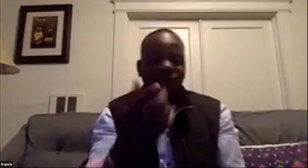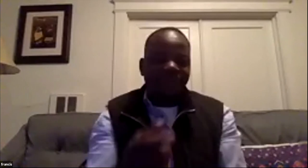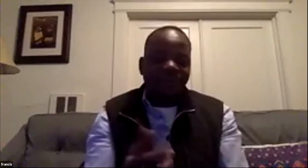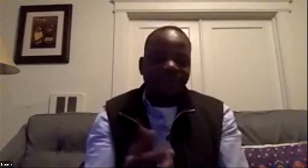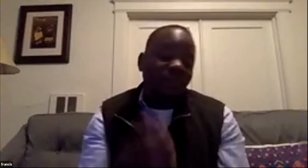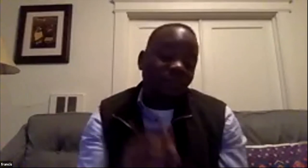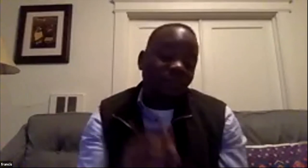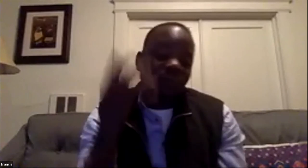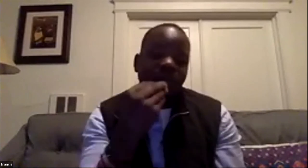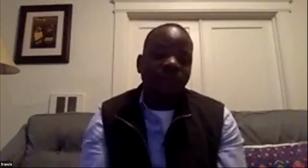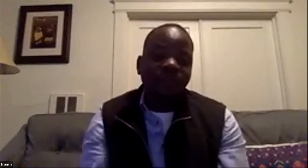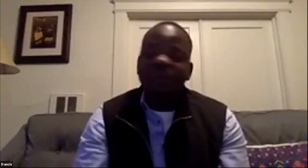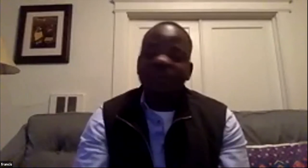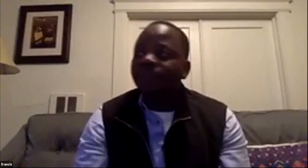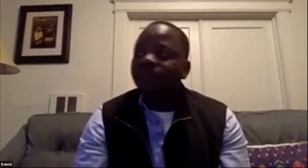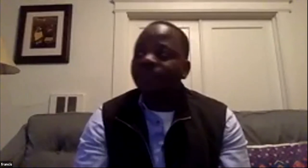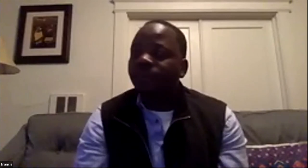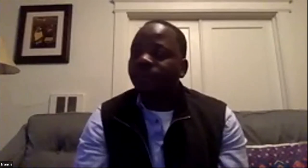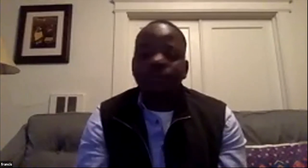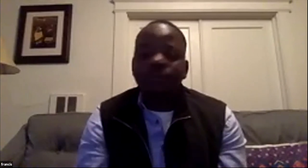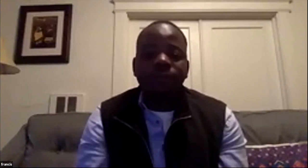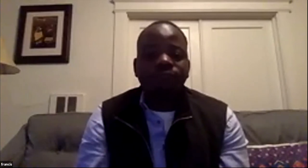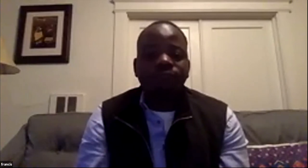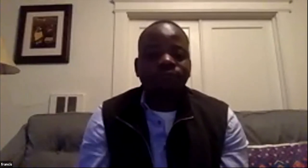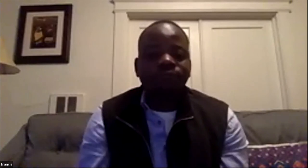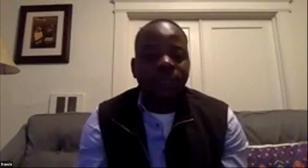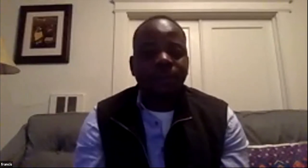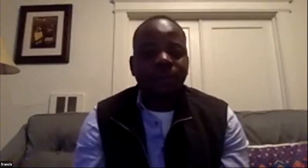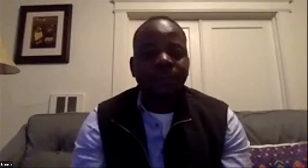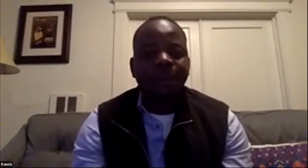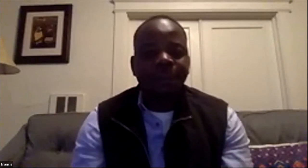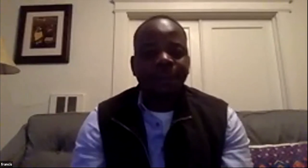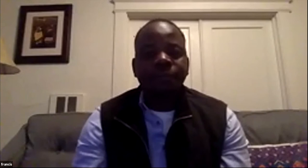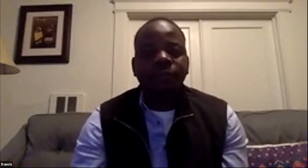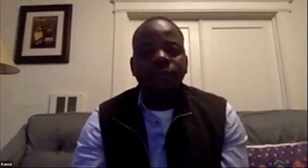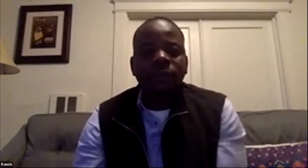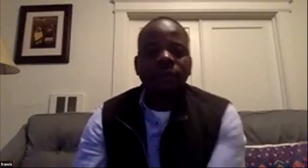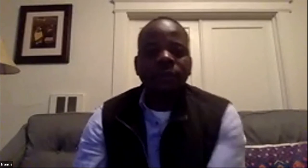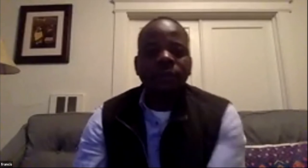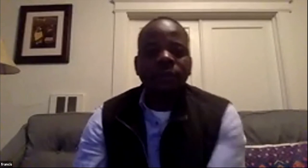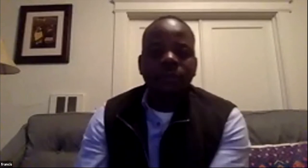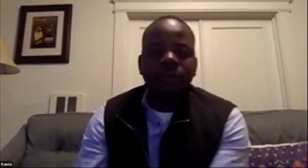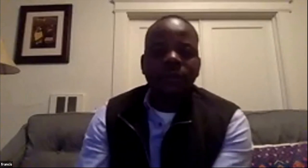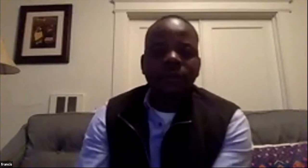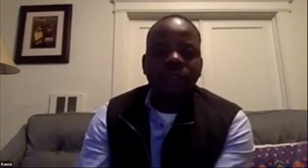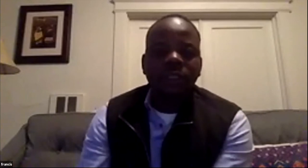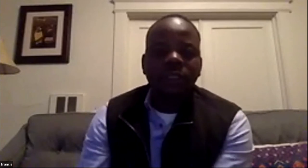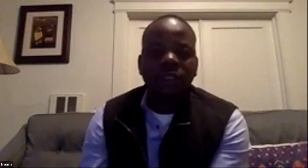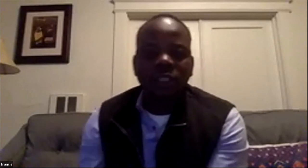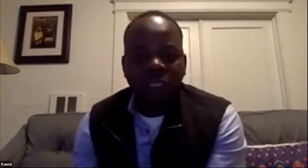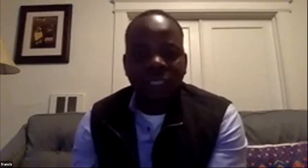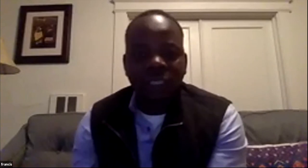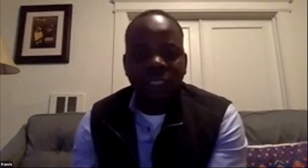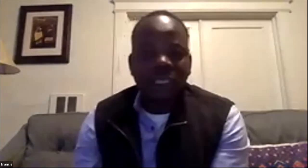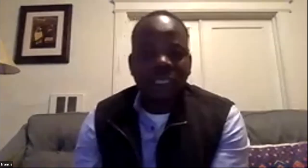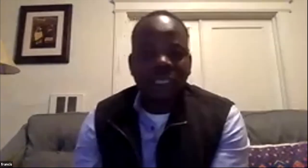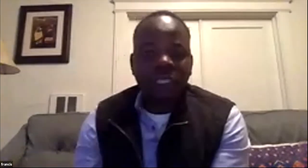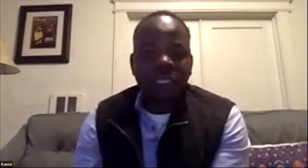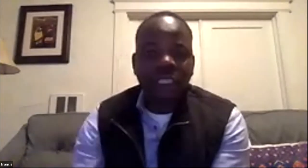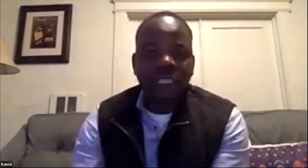of our new volunteer organization at this point to be able to figure out how to do all the things that you're saying so